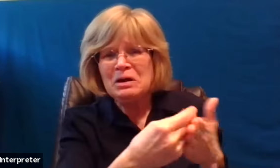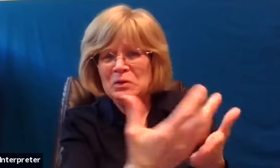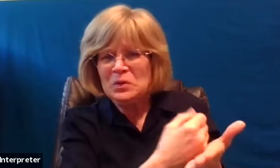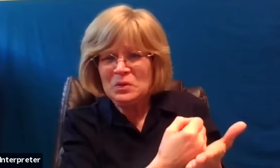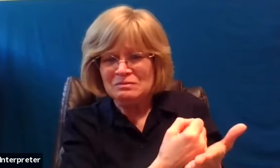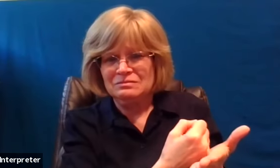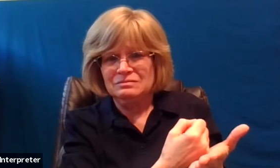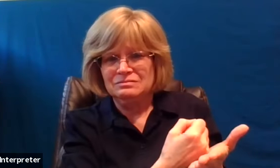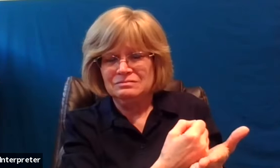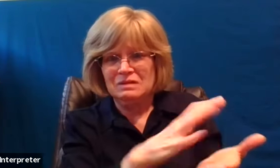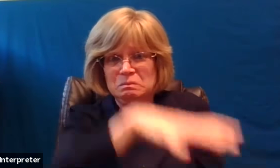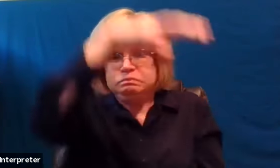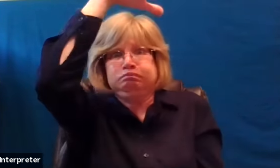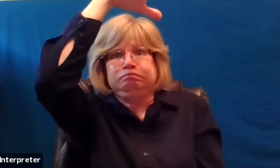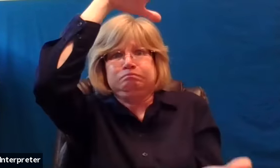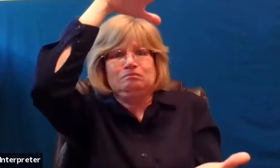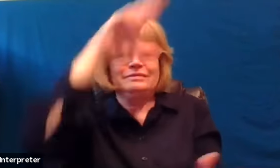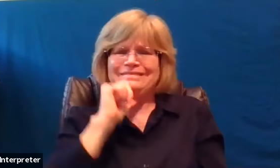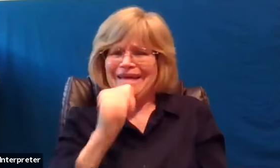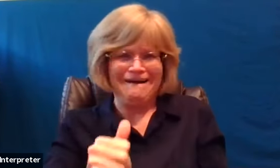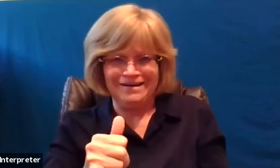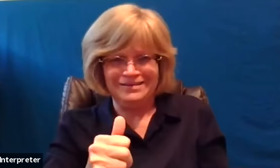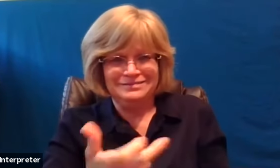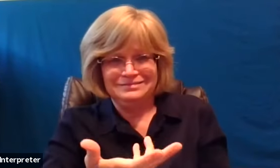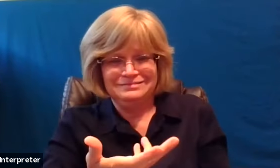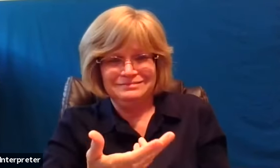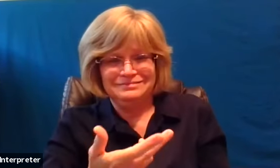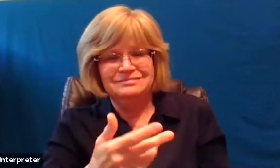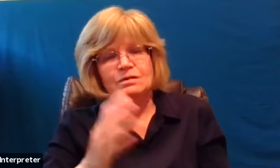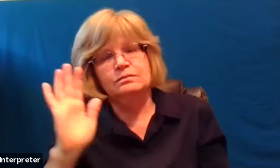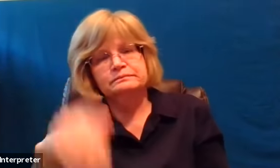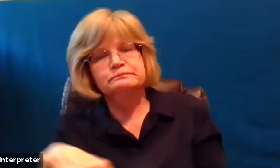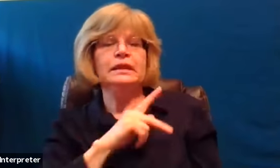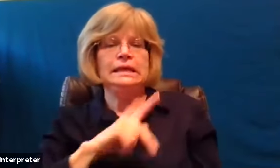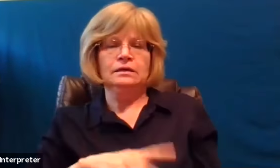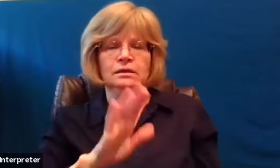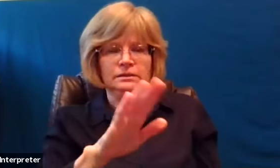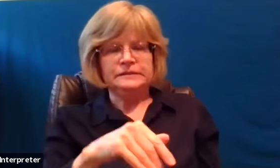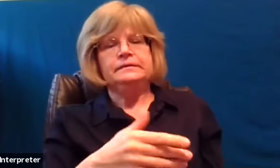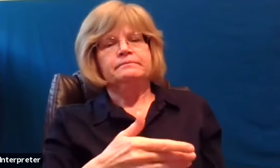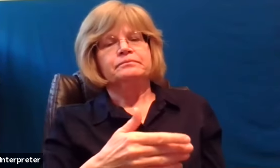owed so what happens the king forgives the debt good call